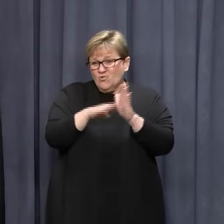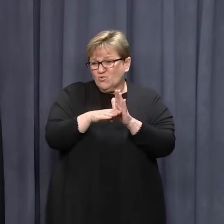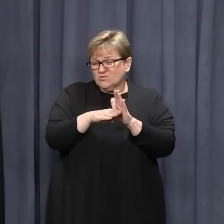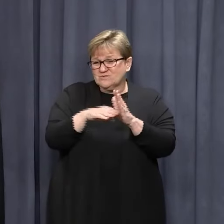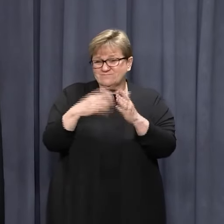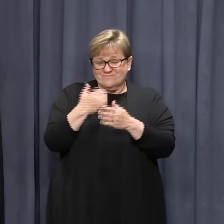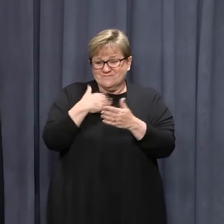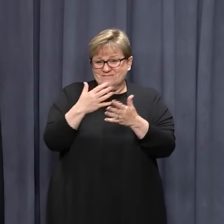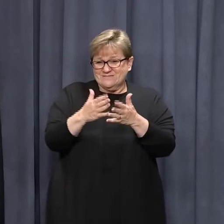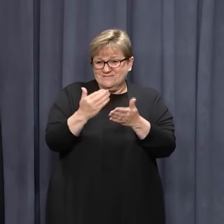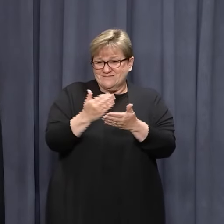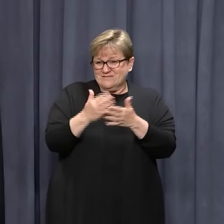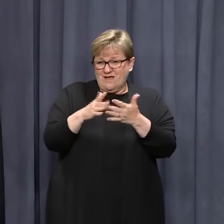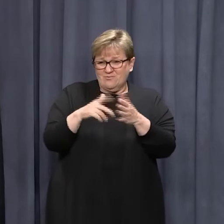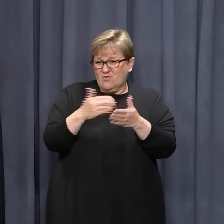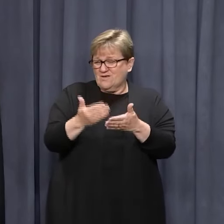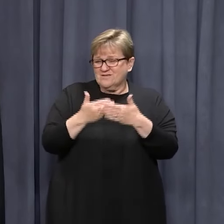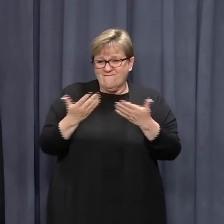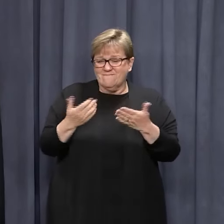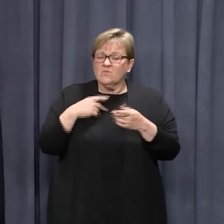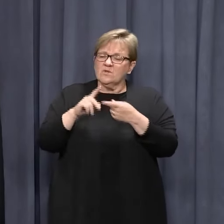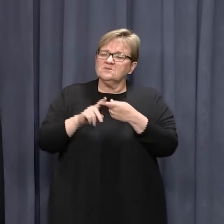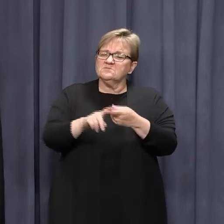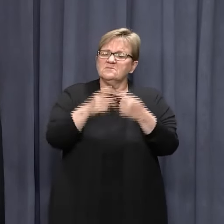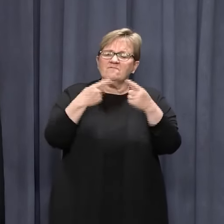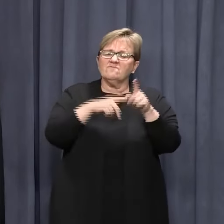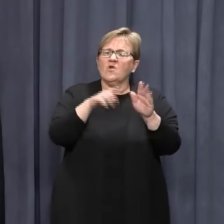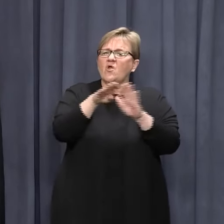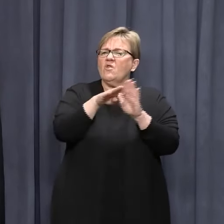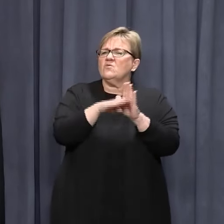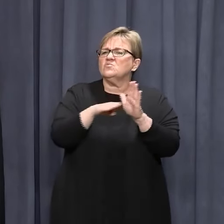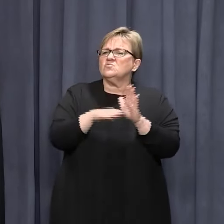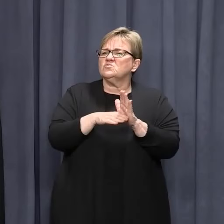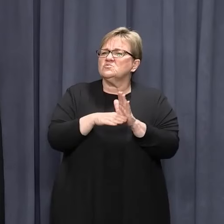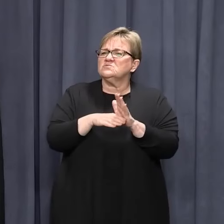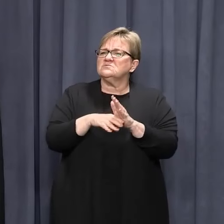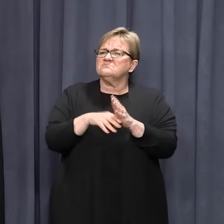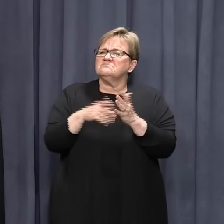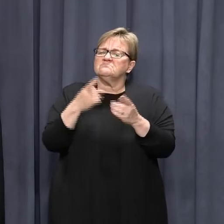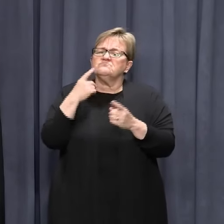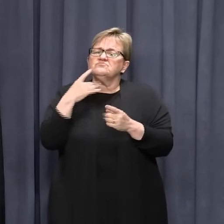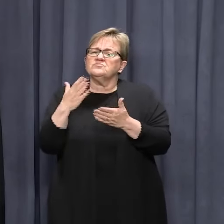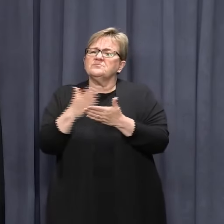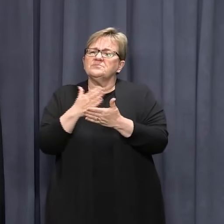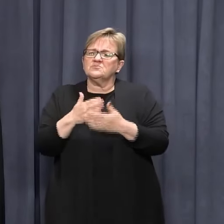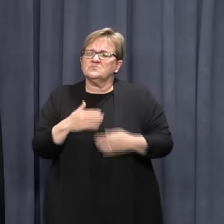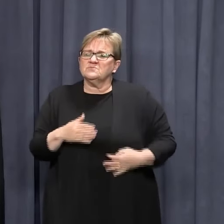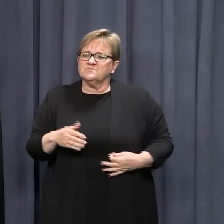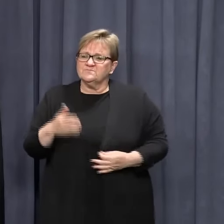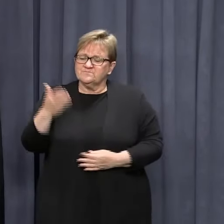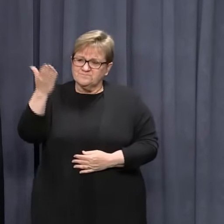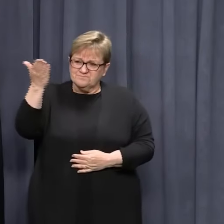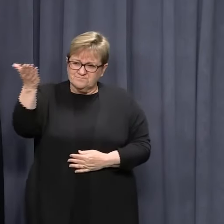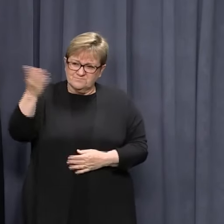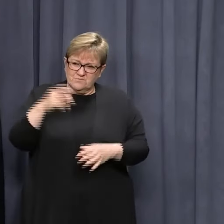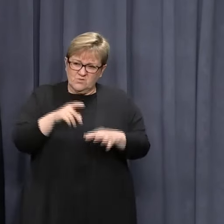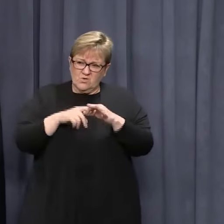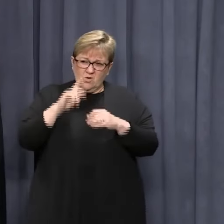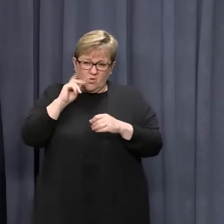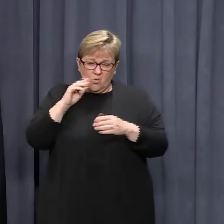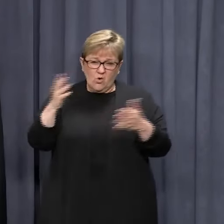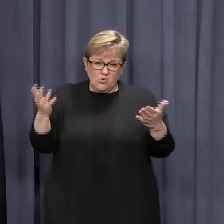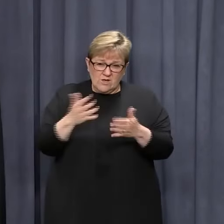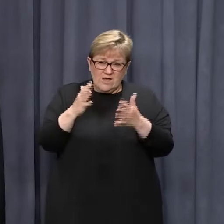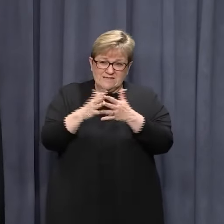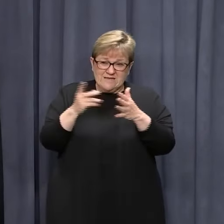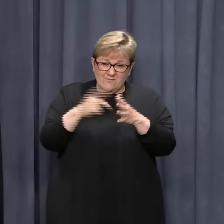ourselves and our state safe. So we'll just continue to follow those rules and that precautionary approach. Will you be actively encouraging Western